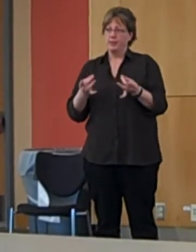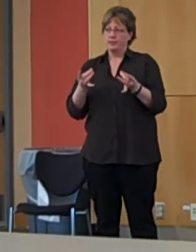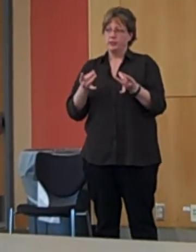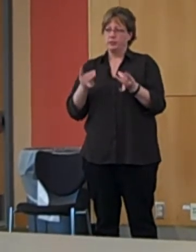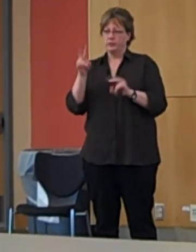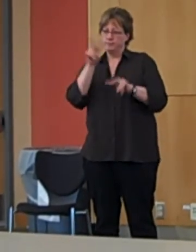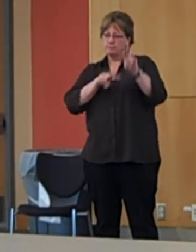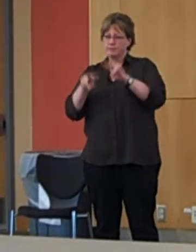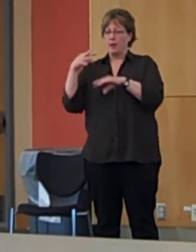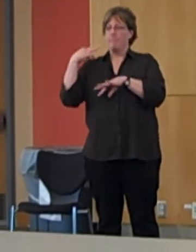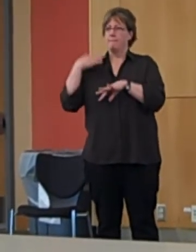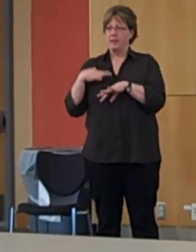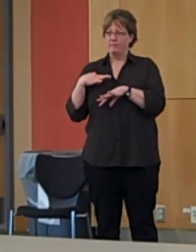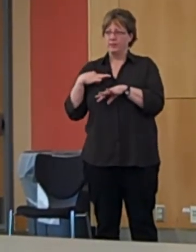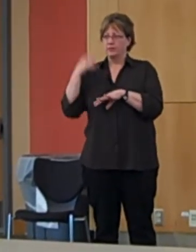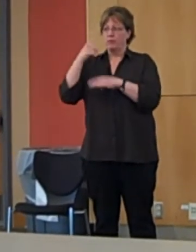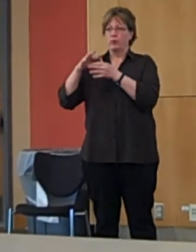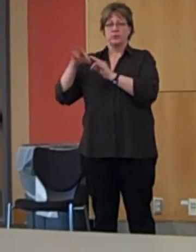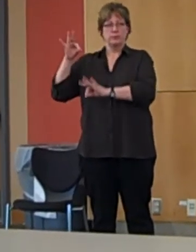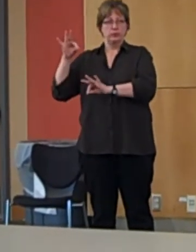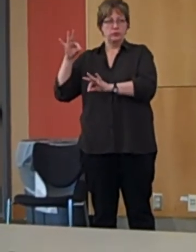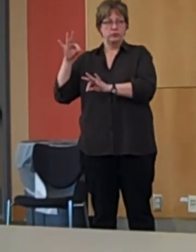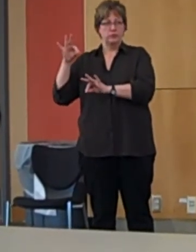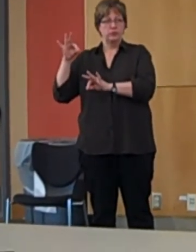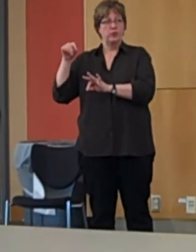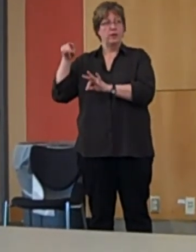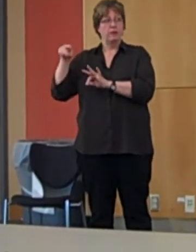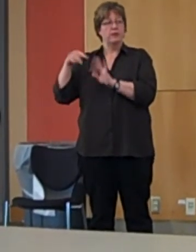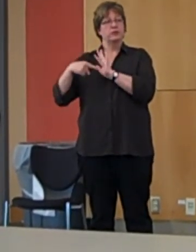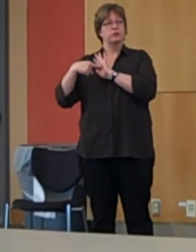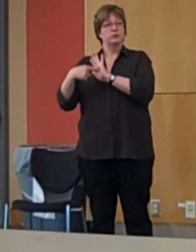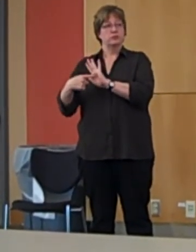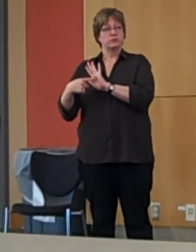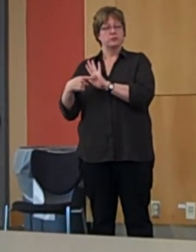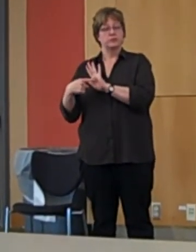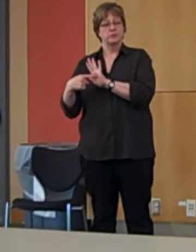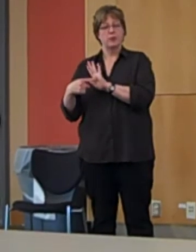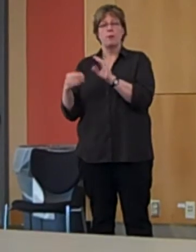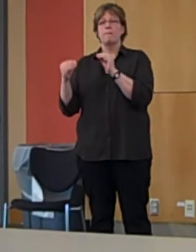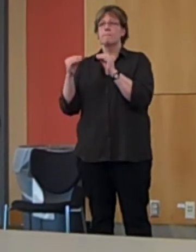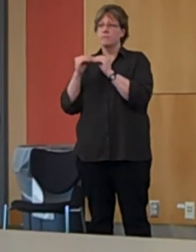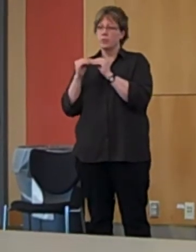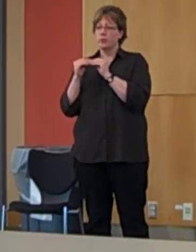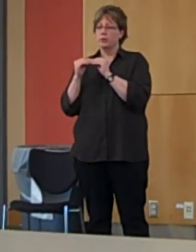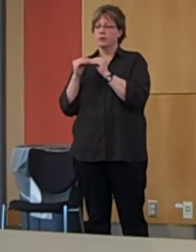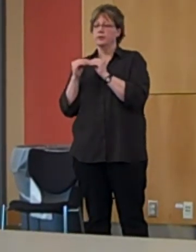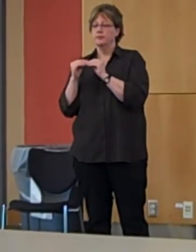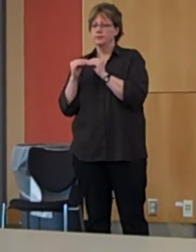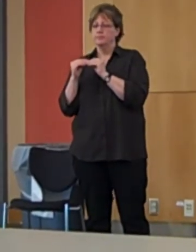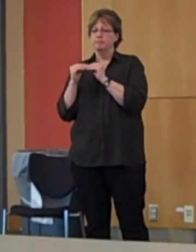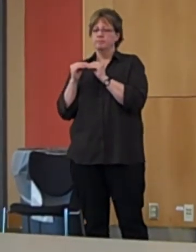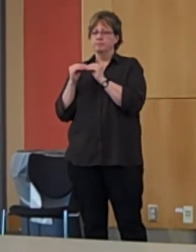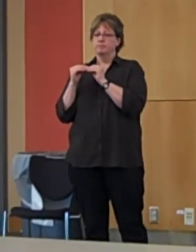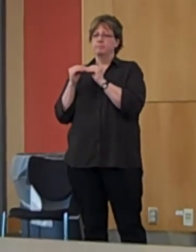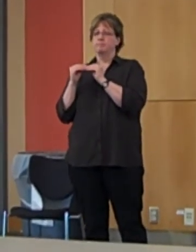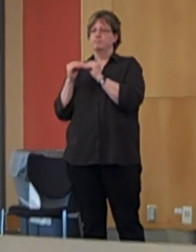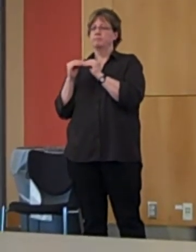spiritual intervention, the spiritual meditation group had more marked decreases in anxiety and